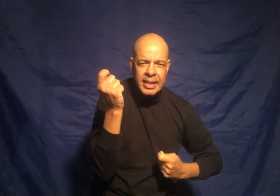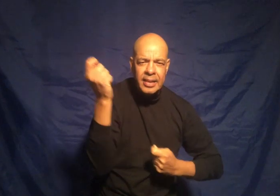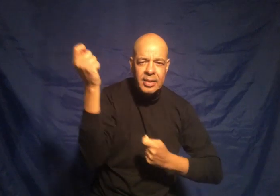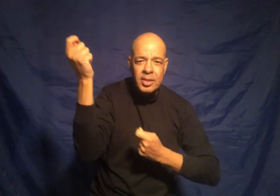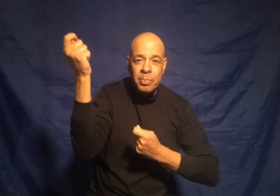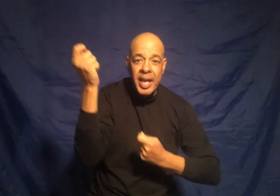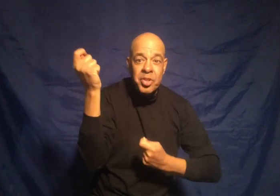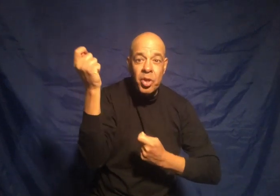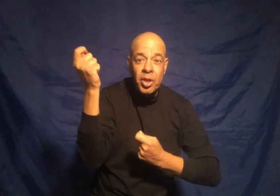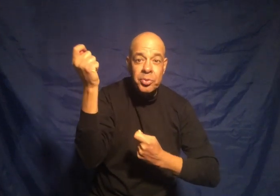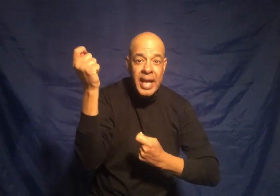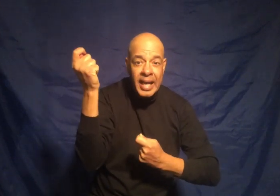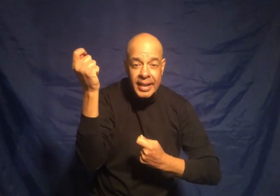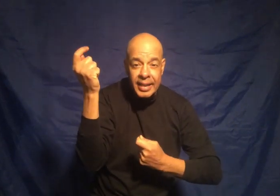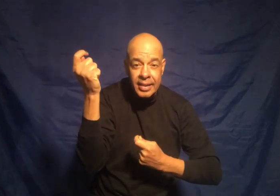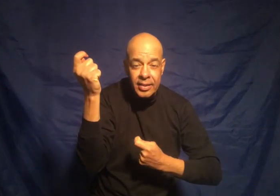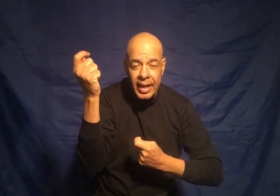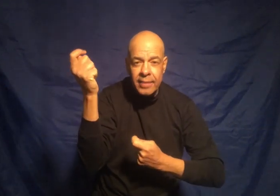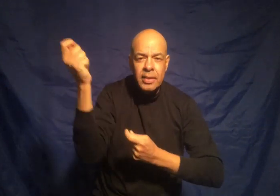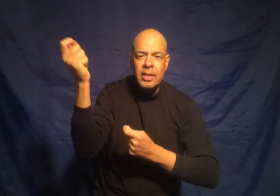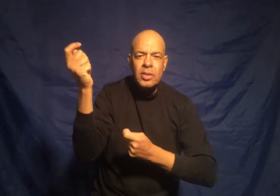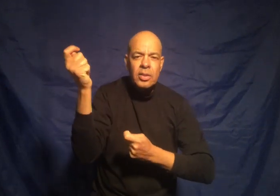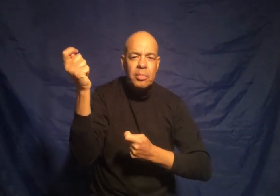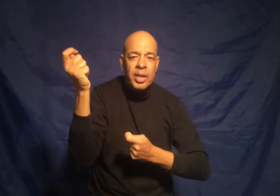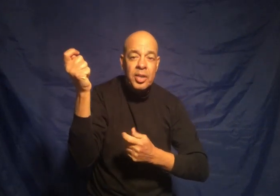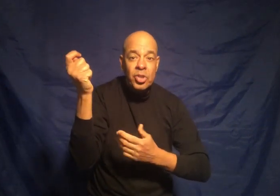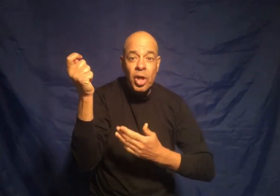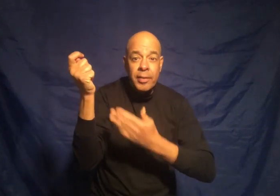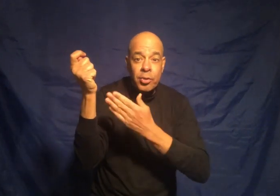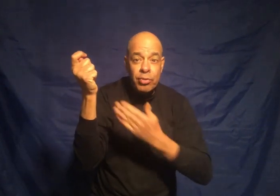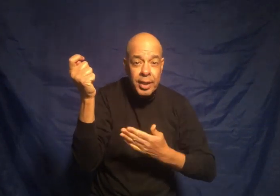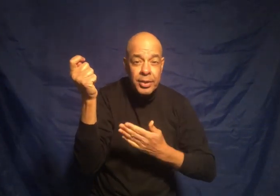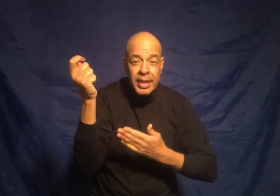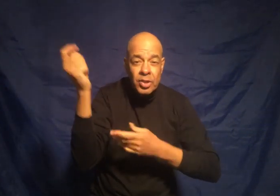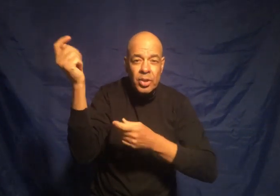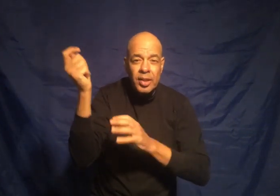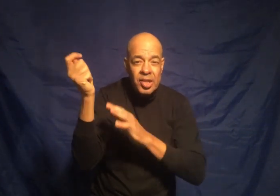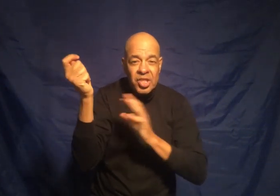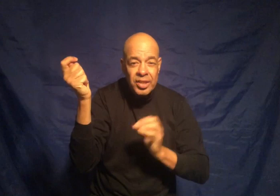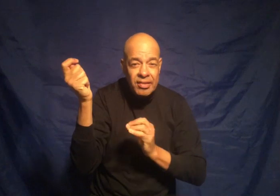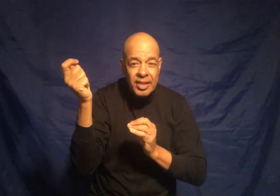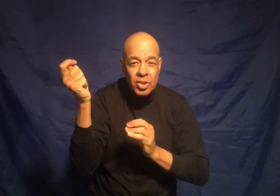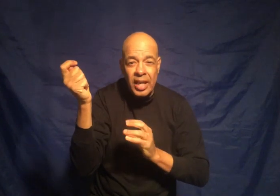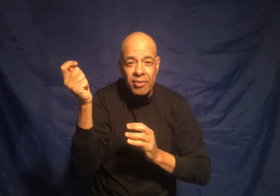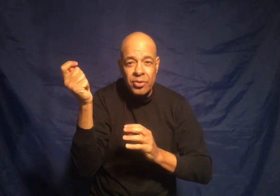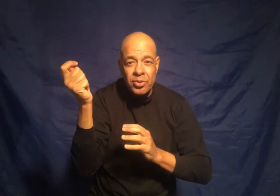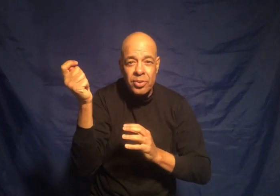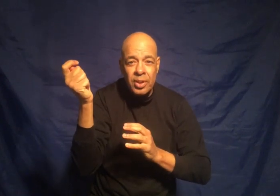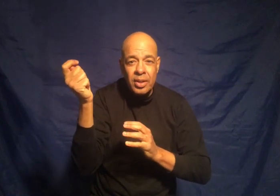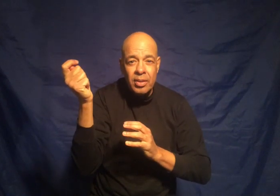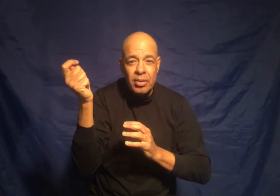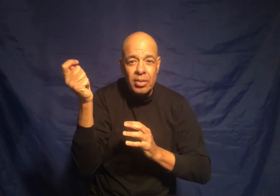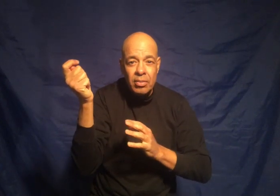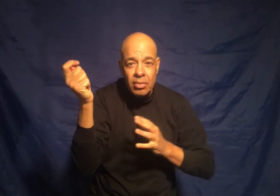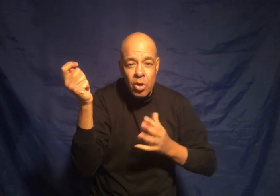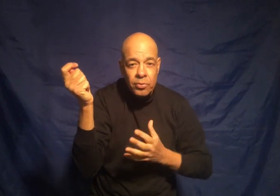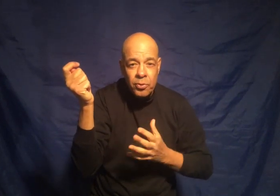this is based on reality okay but it's not the real thing so there are certain things you have to conform